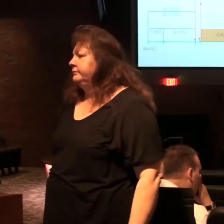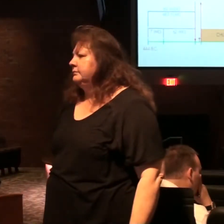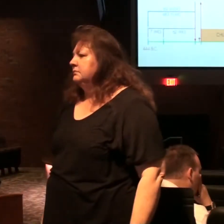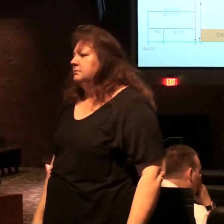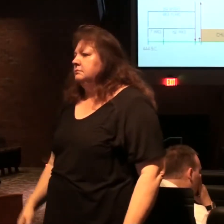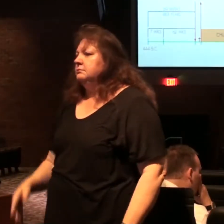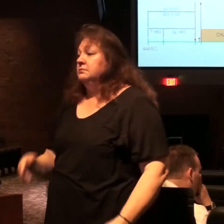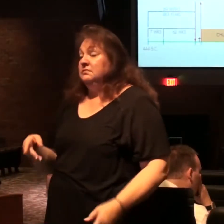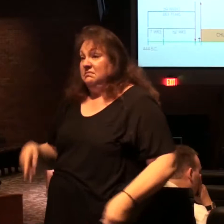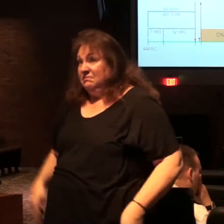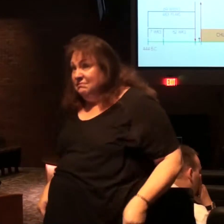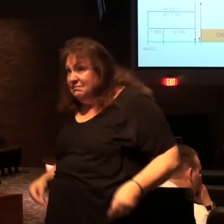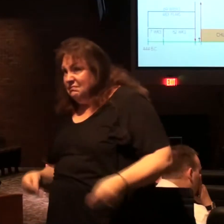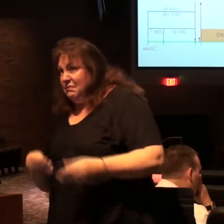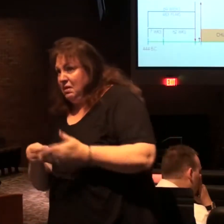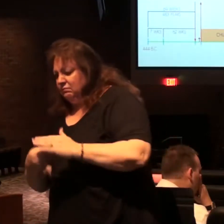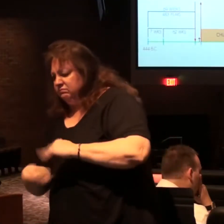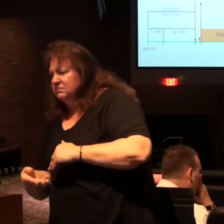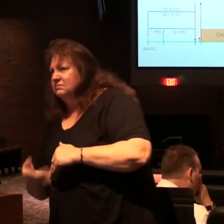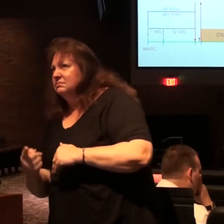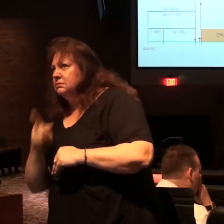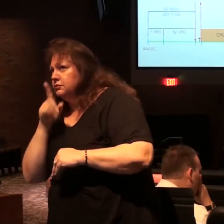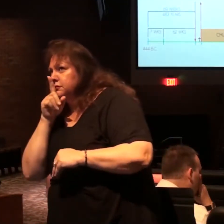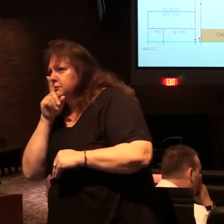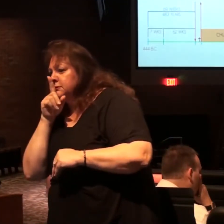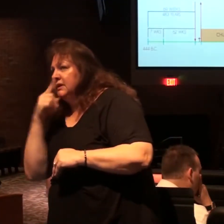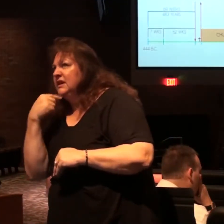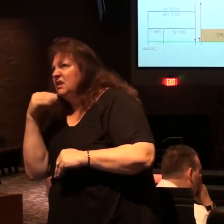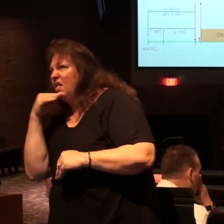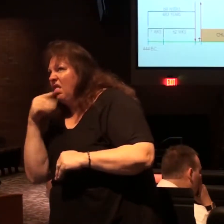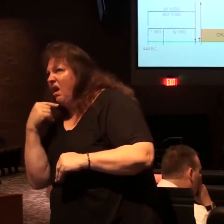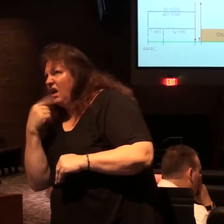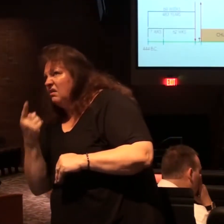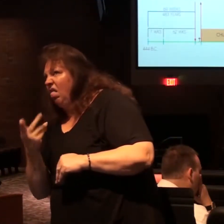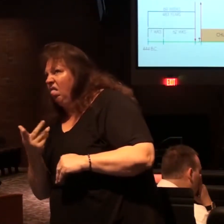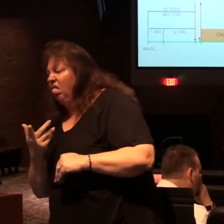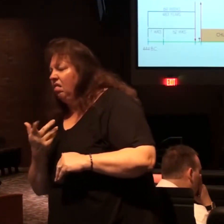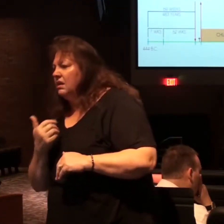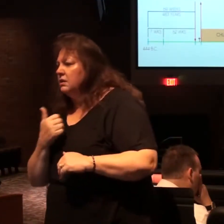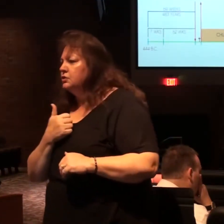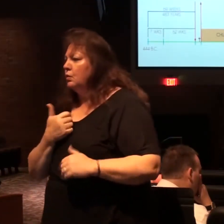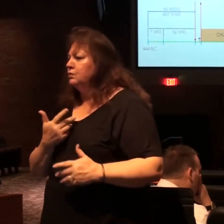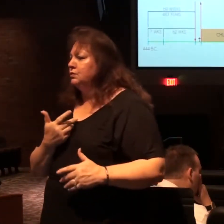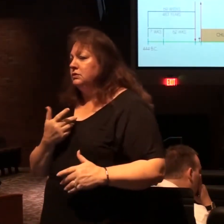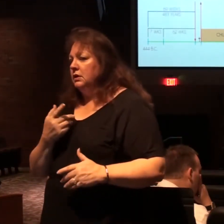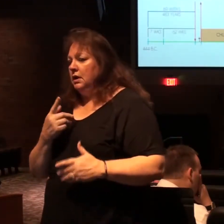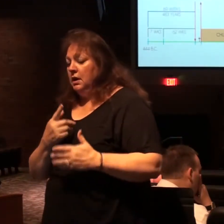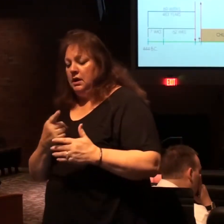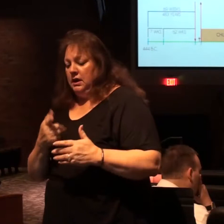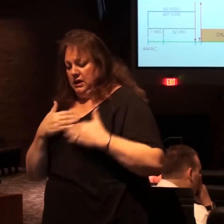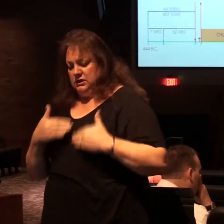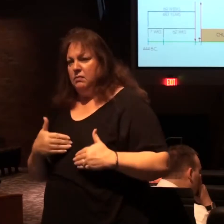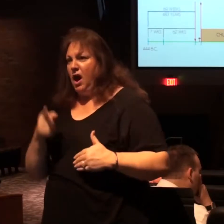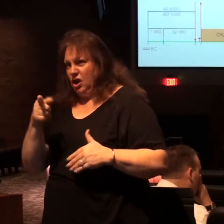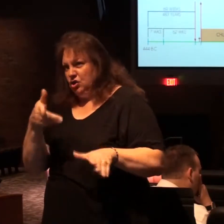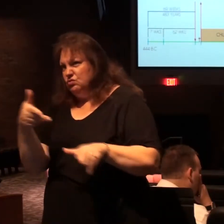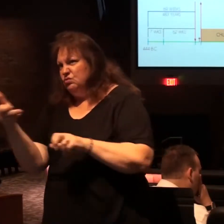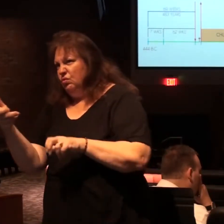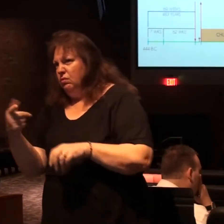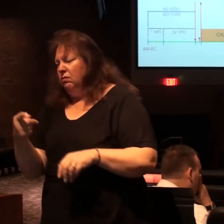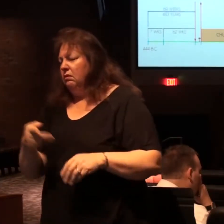paid the soldiers guarding the tomb money to tell a lie about what happened to his body